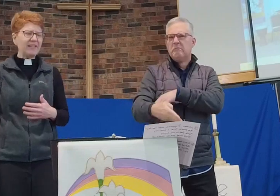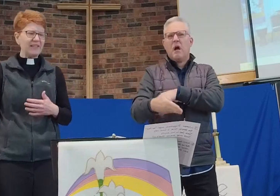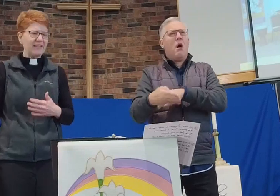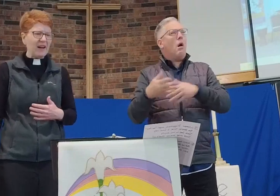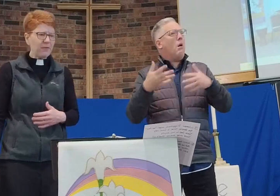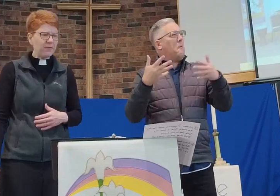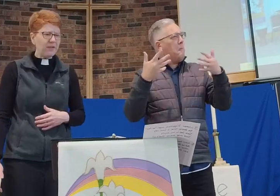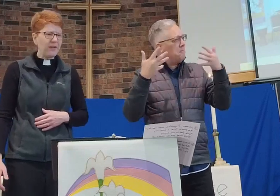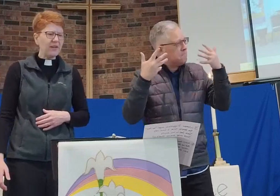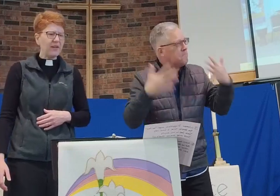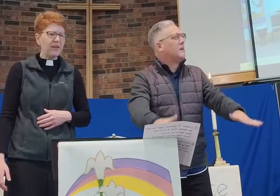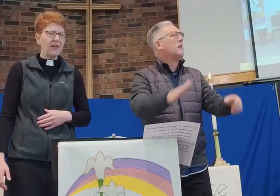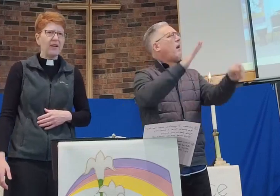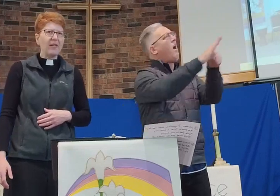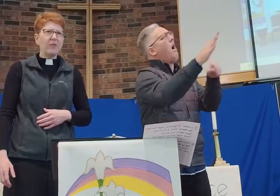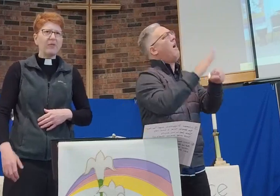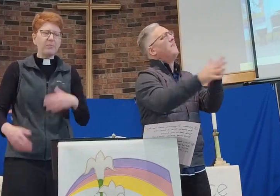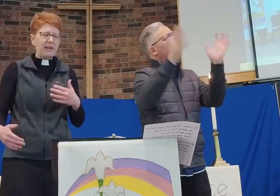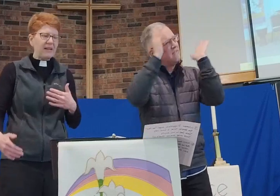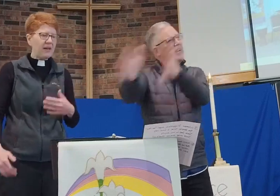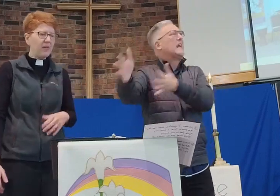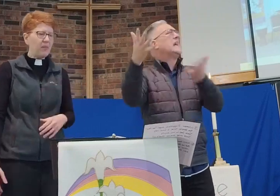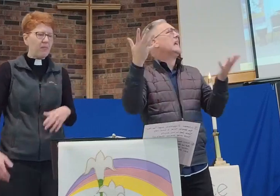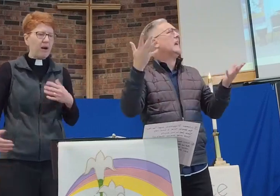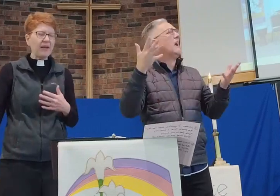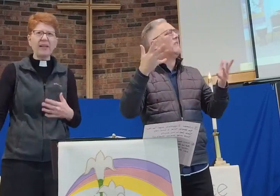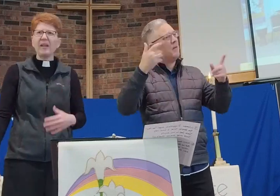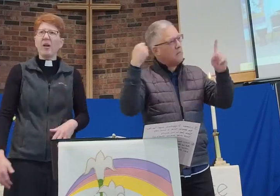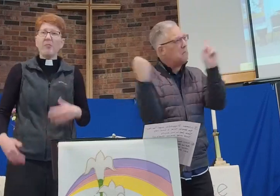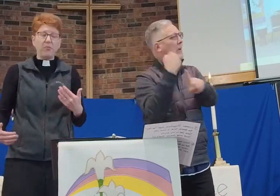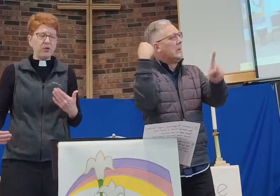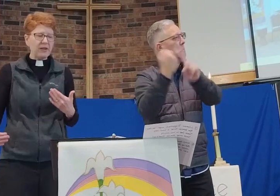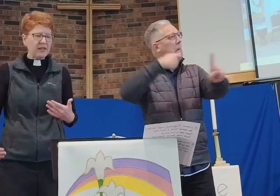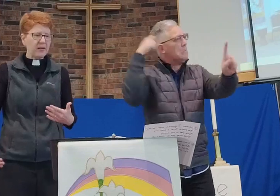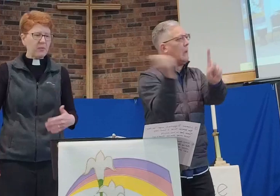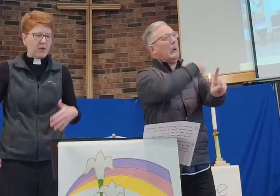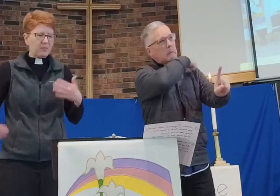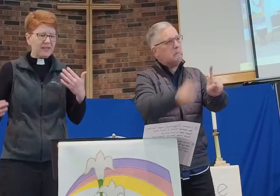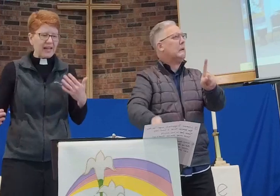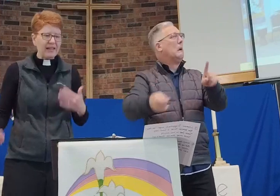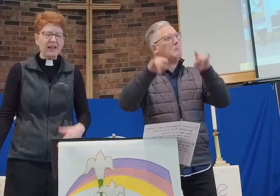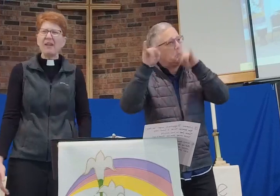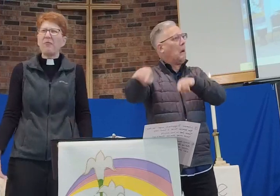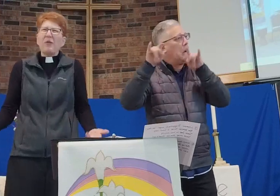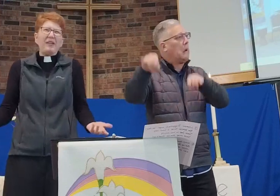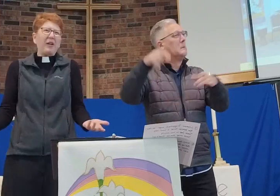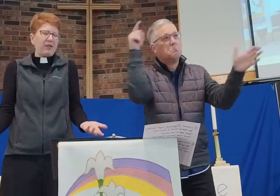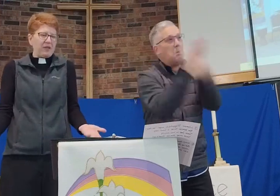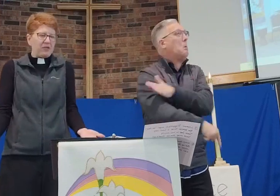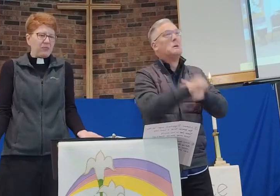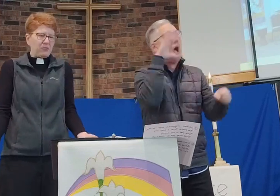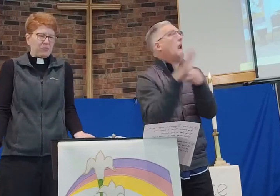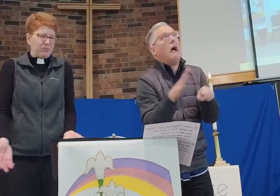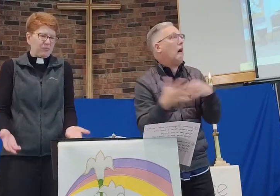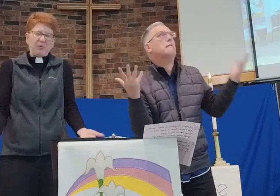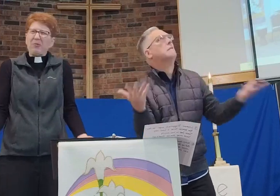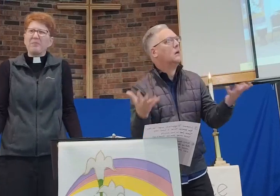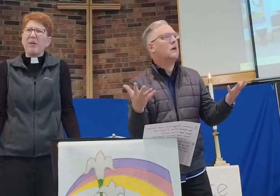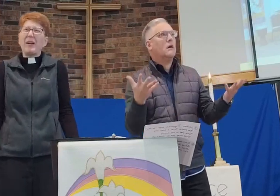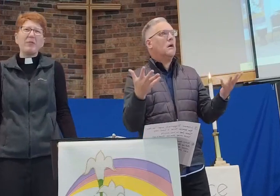enough? Was beating him, mocking him, murdering him? Was that not enough? What, now they're going to do something with his body